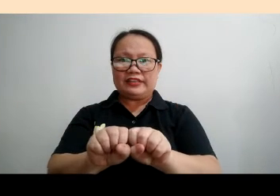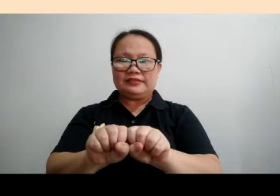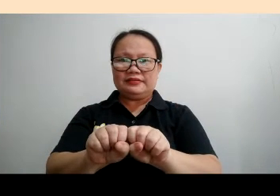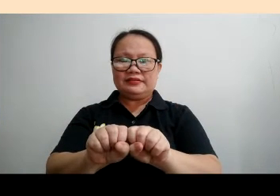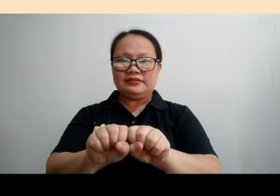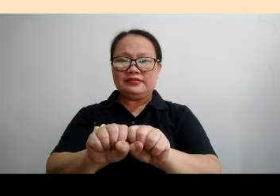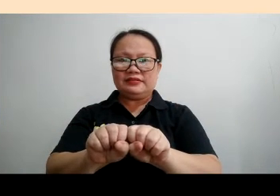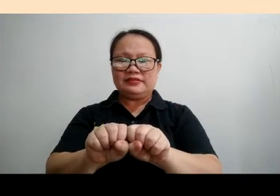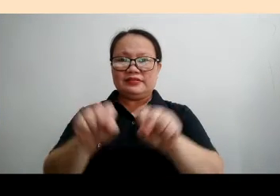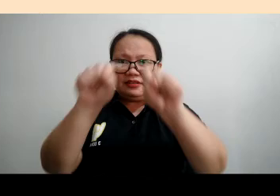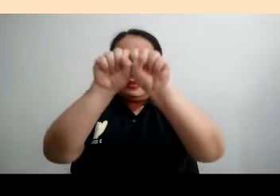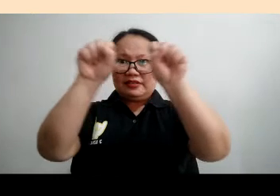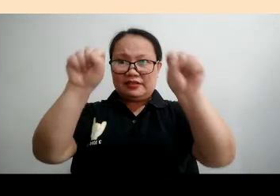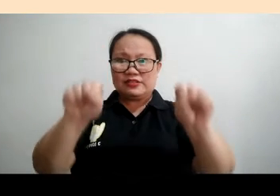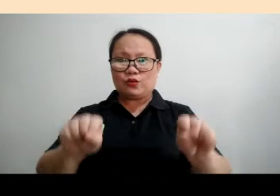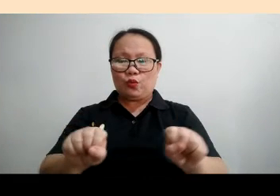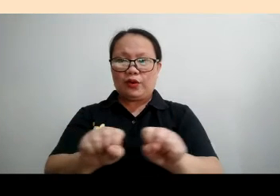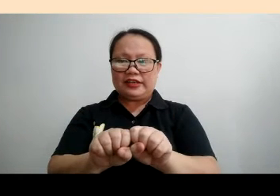SQUARE SQUARE